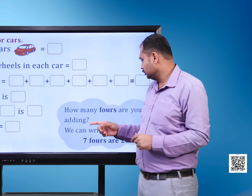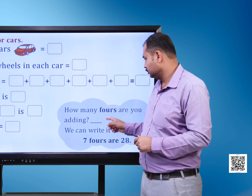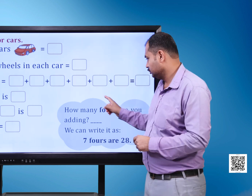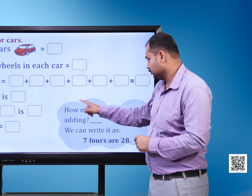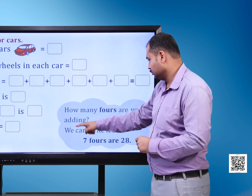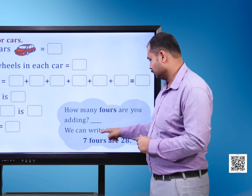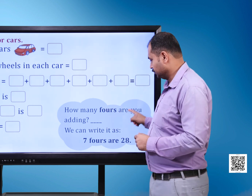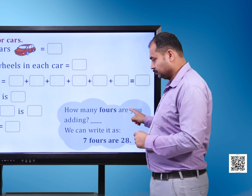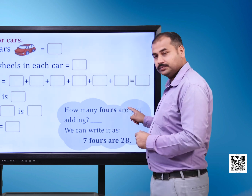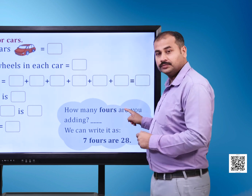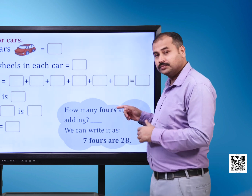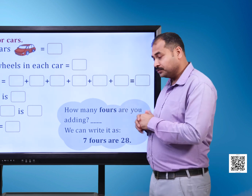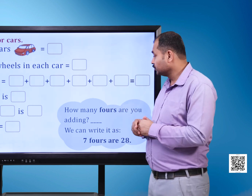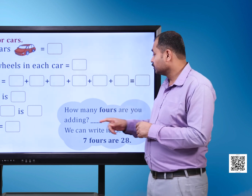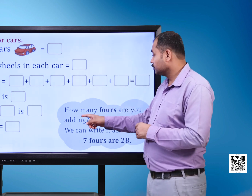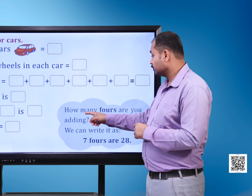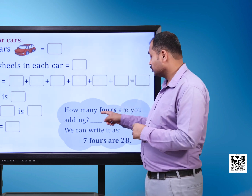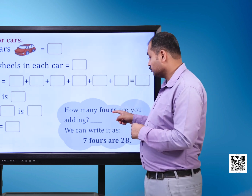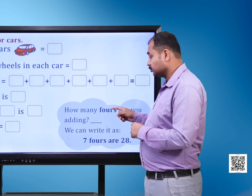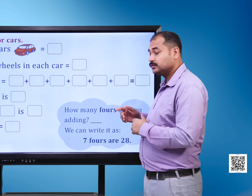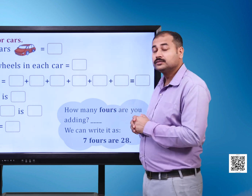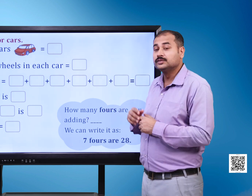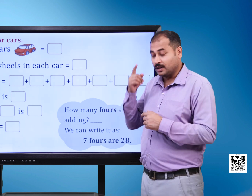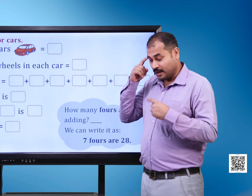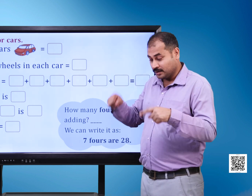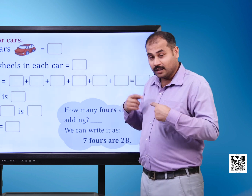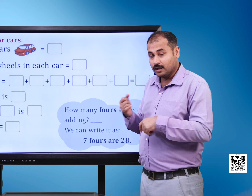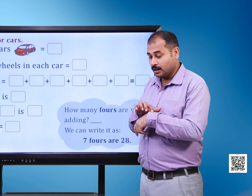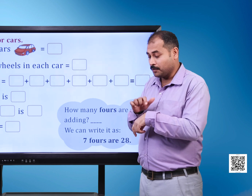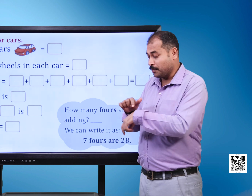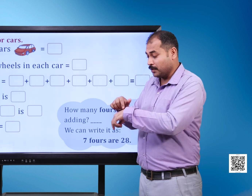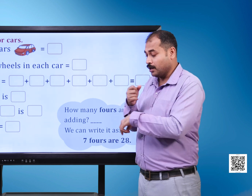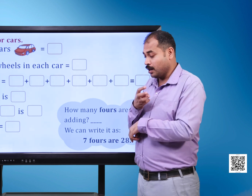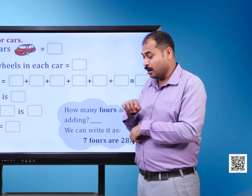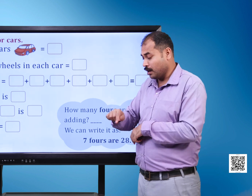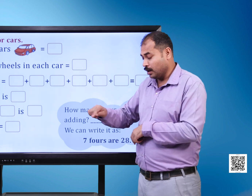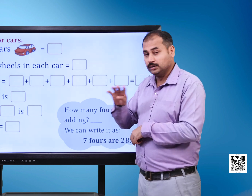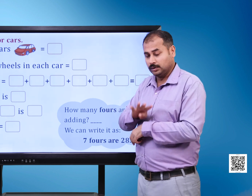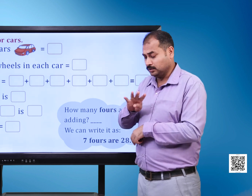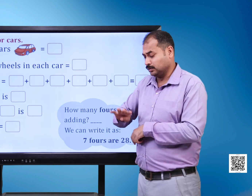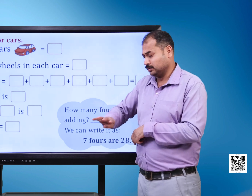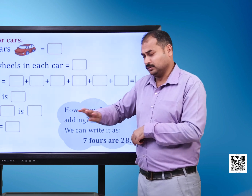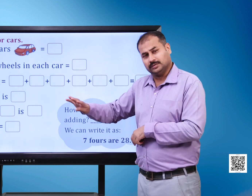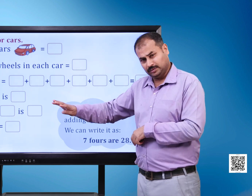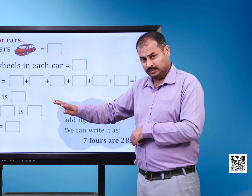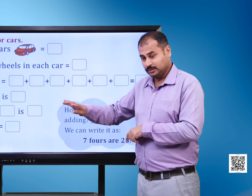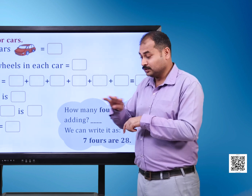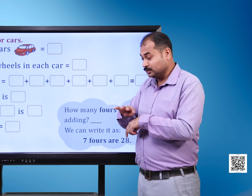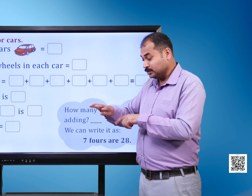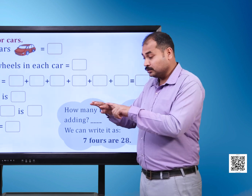How many fours are you adding? Blank We can write it as seven fours are 28